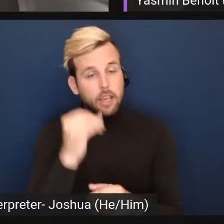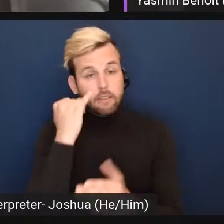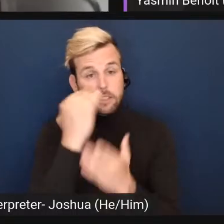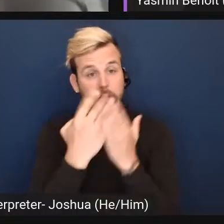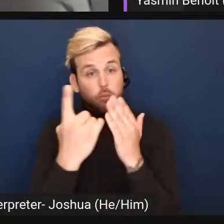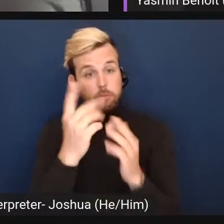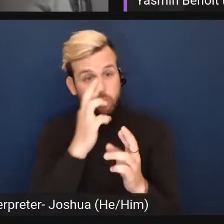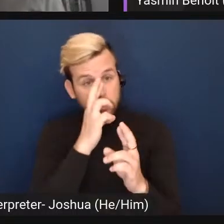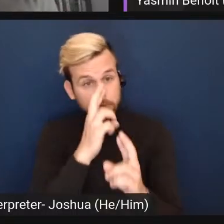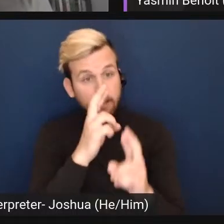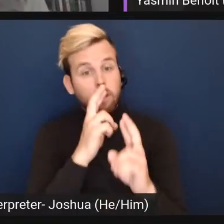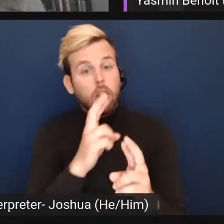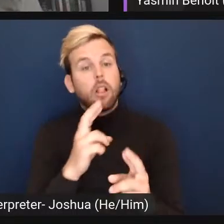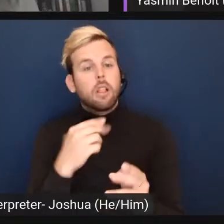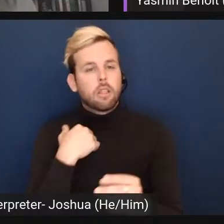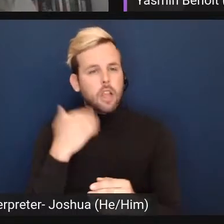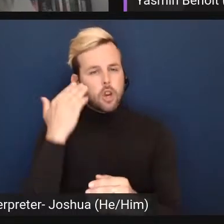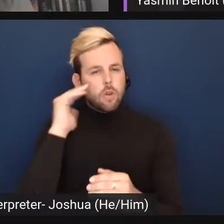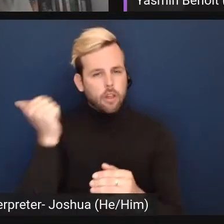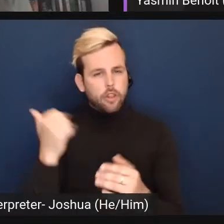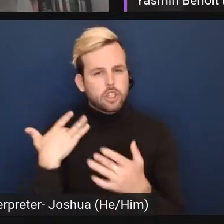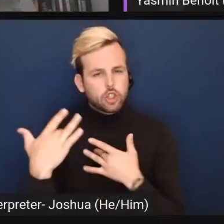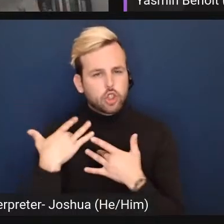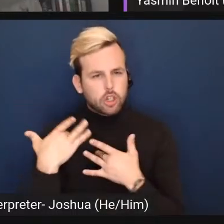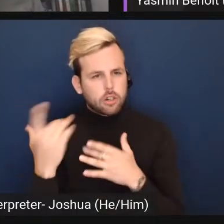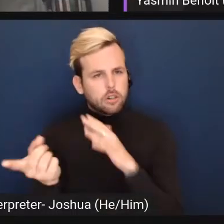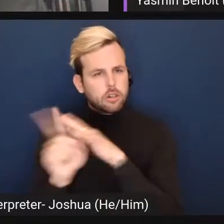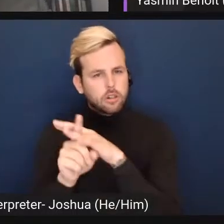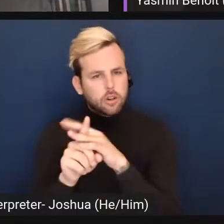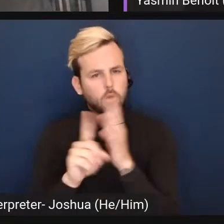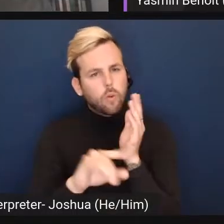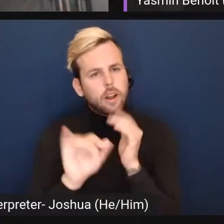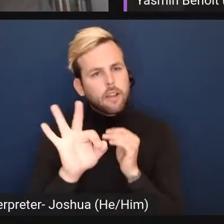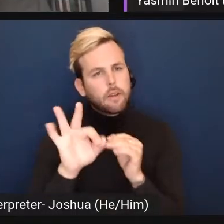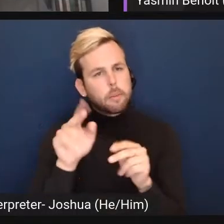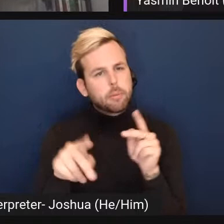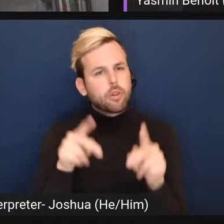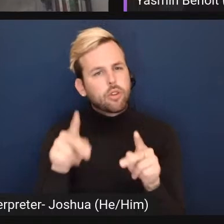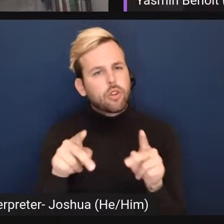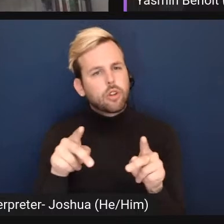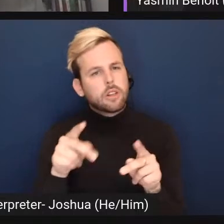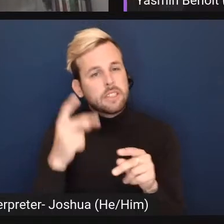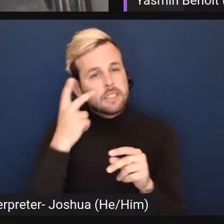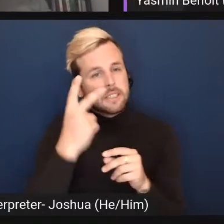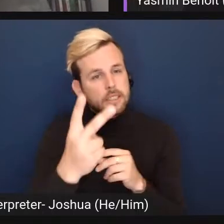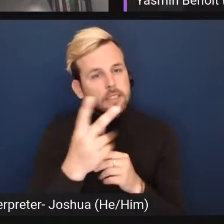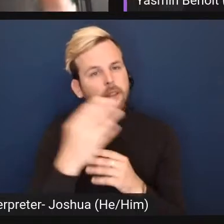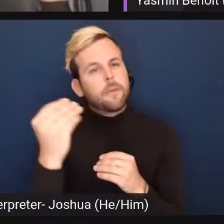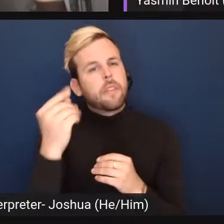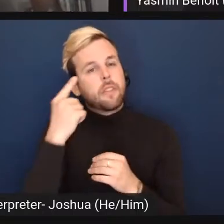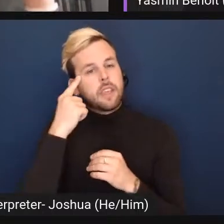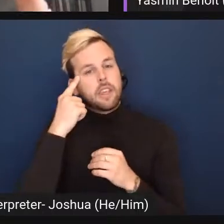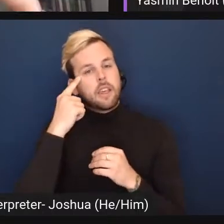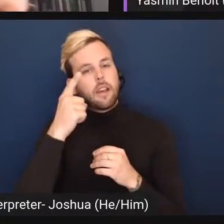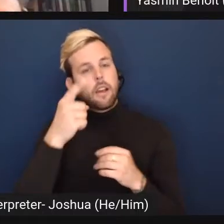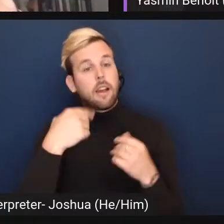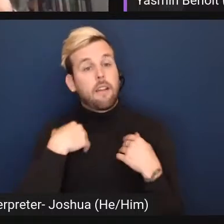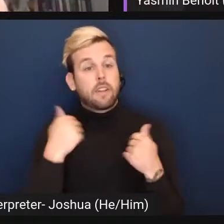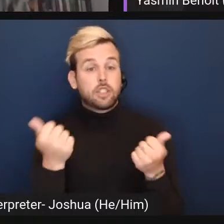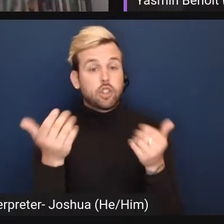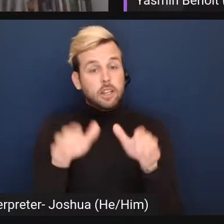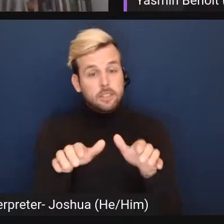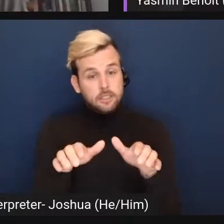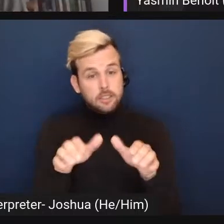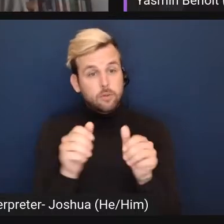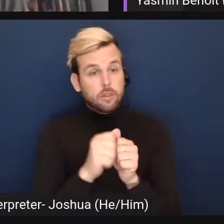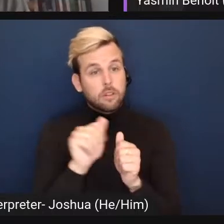respectful i know that there was another concern that was raised about what if people see this and then think they kind of have a chance with